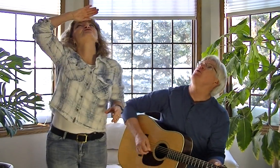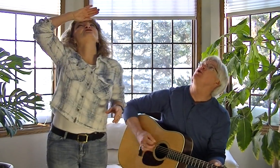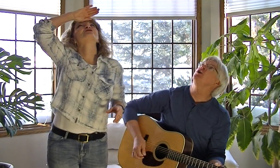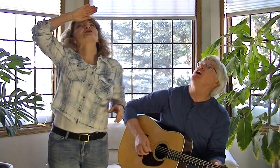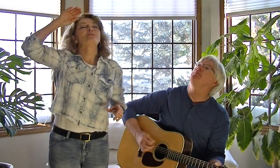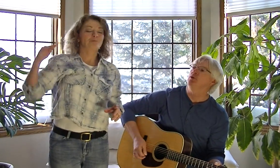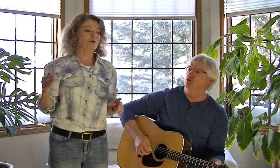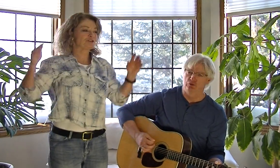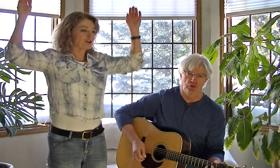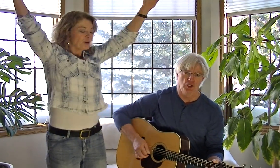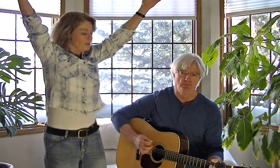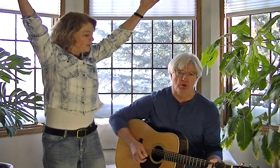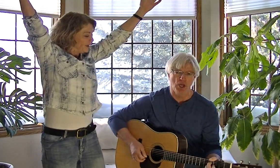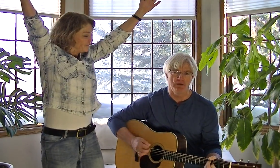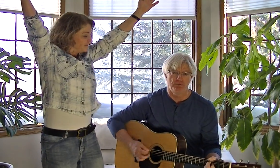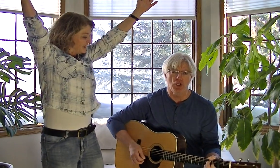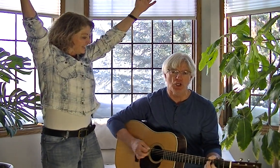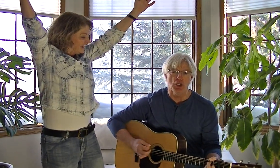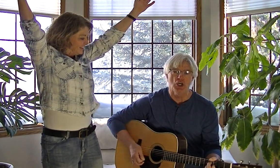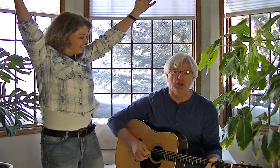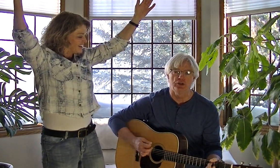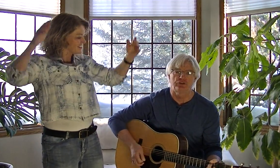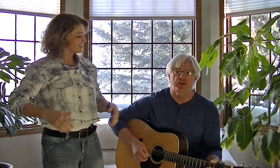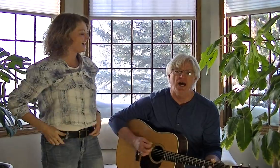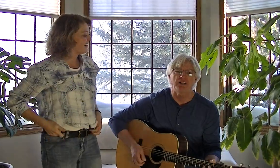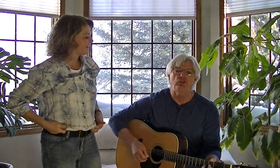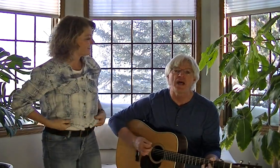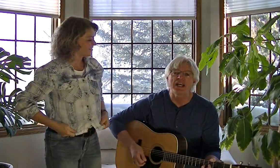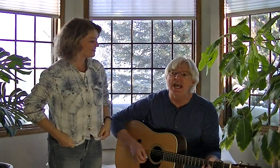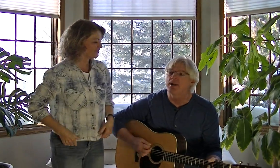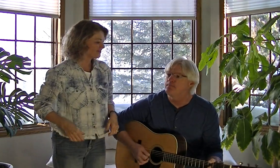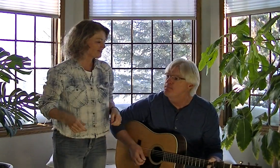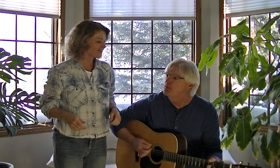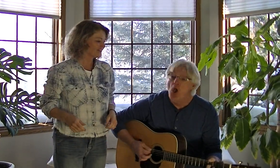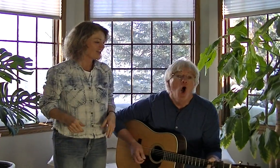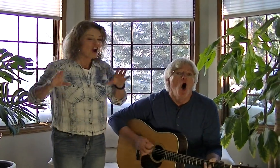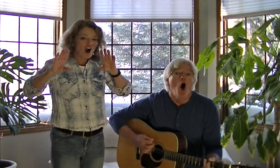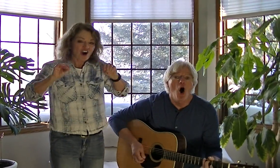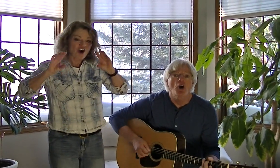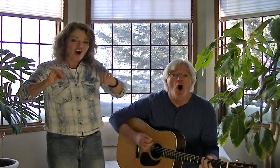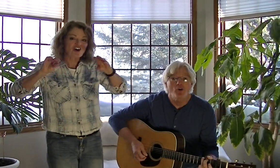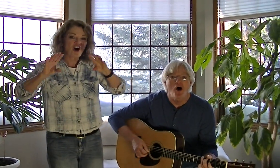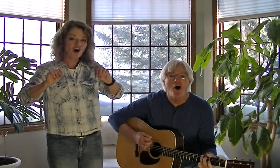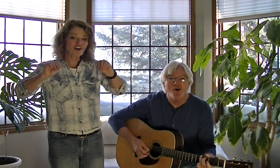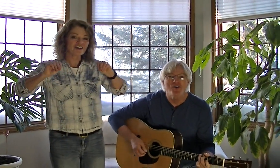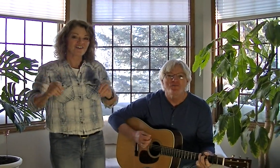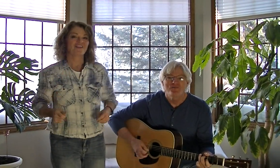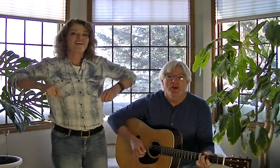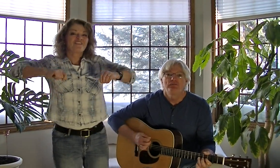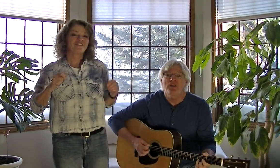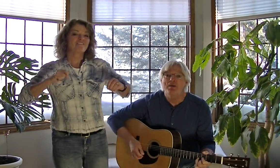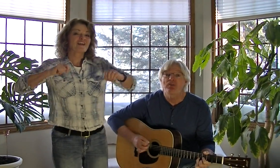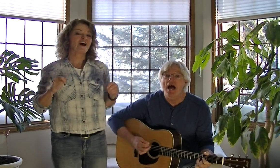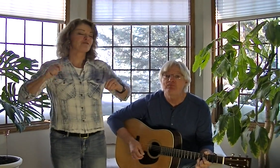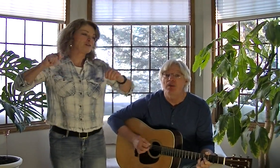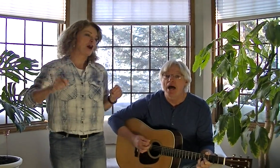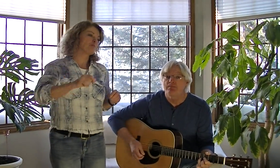look up, you see a big bee in the sky. Let's do that again. Hunk, hunk, hunk. Fiat, fiat, fiat.